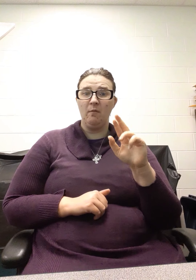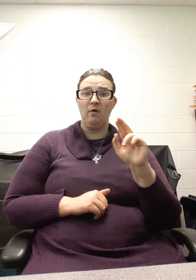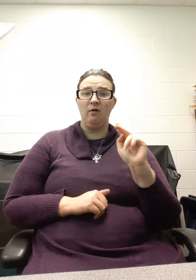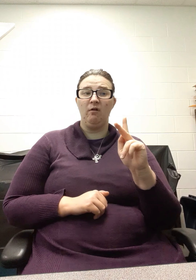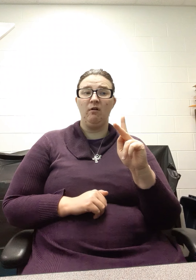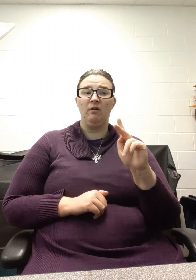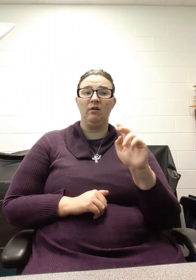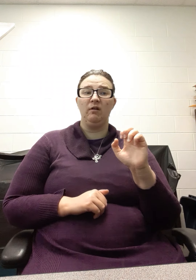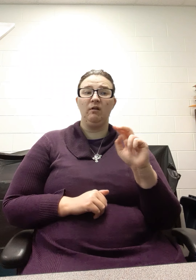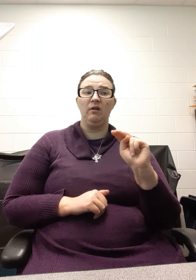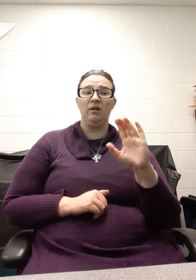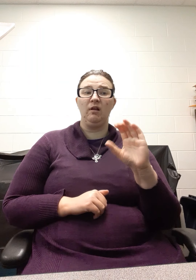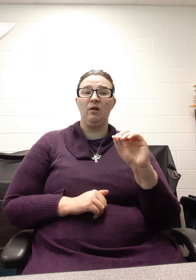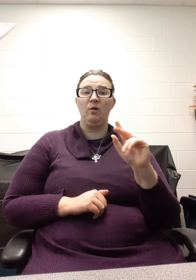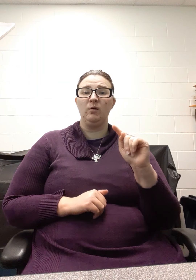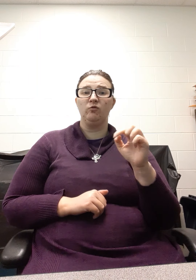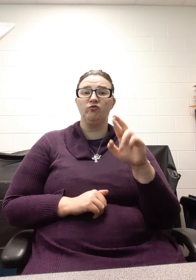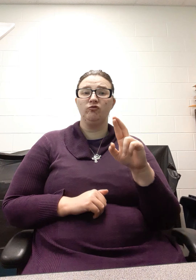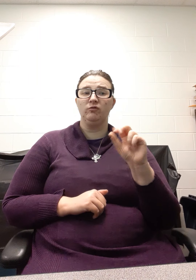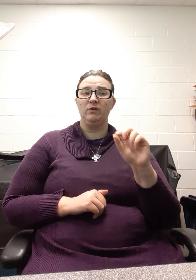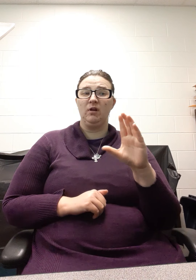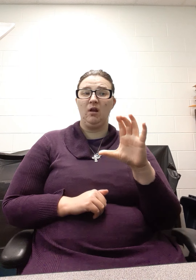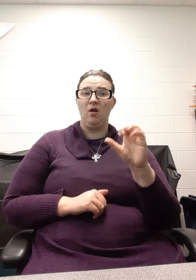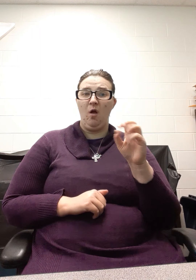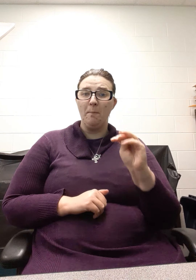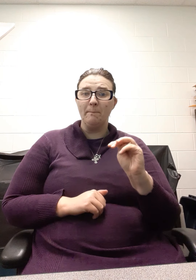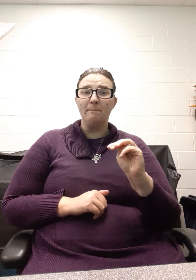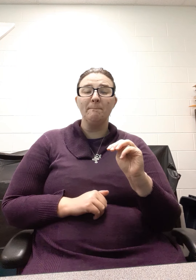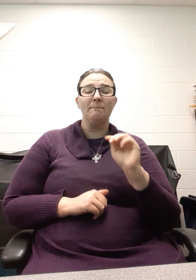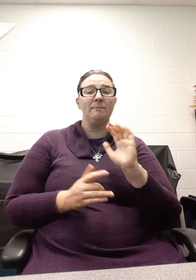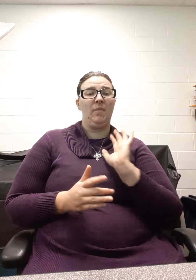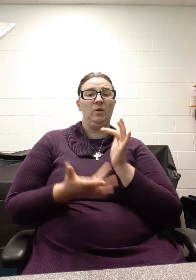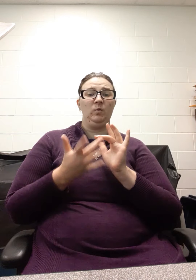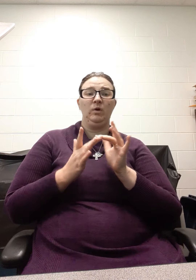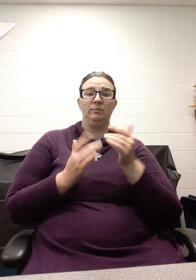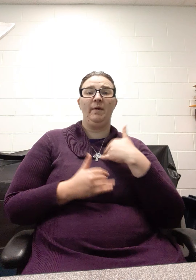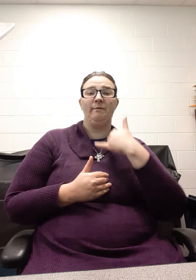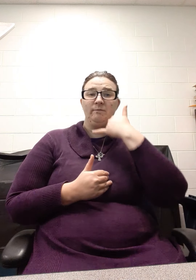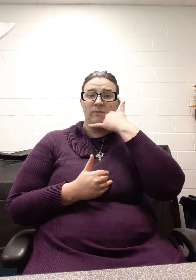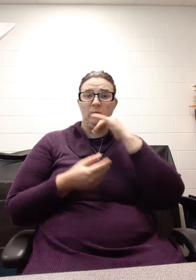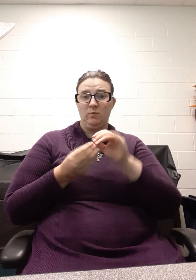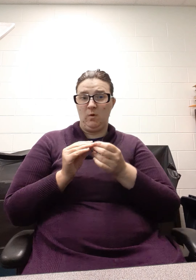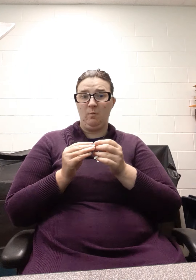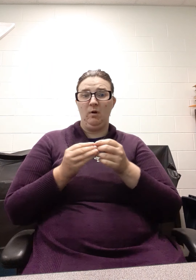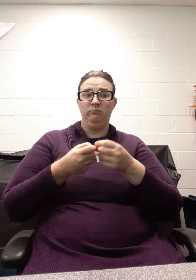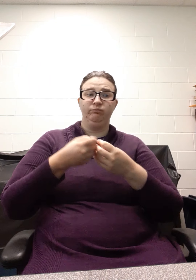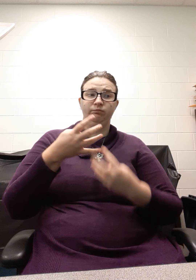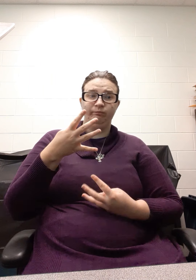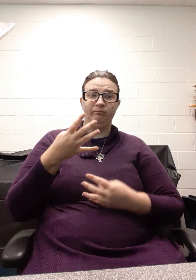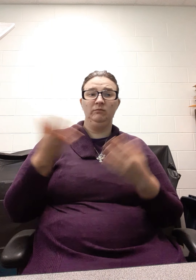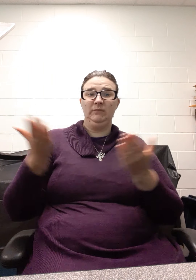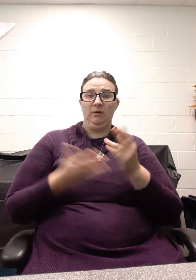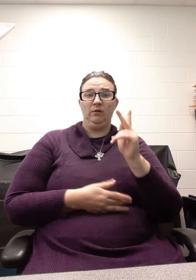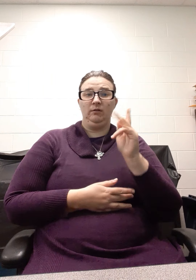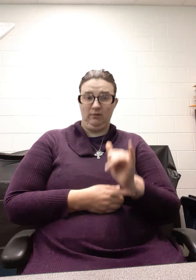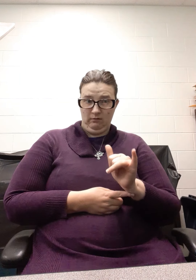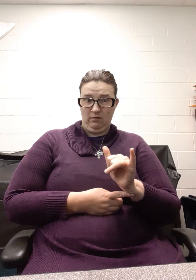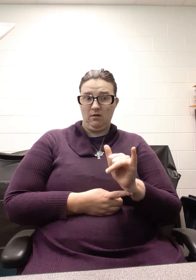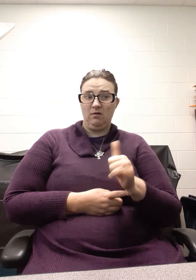you want on those websites. The website also has our phone numbers that are available here in Kentucky. You can call folks to make